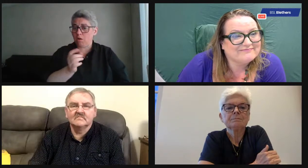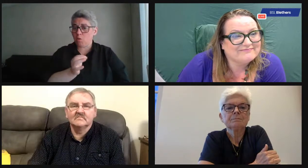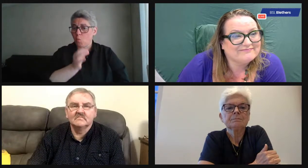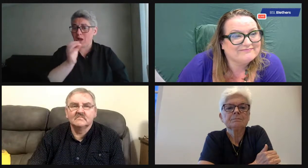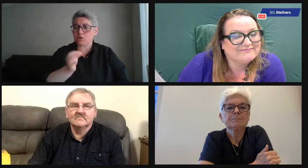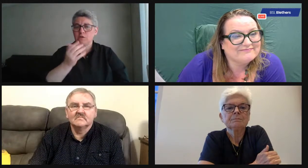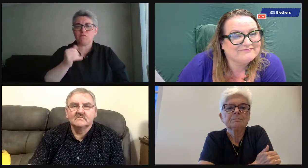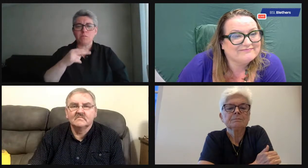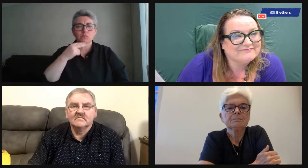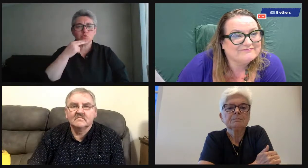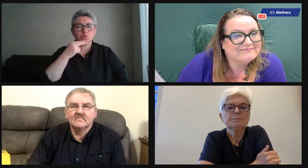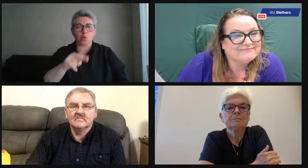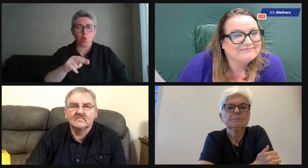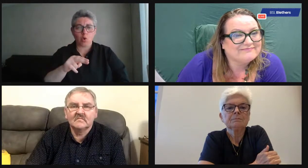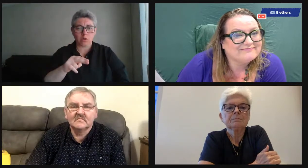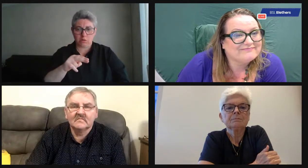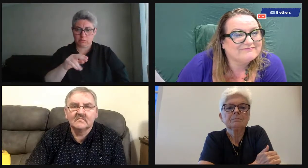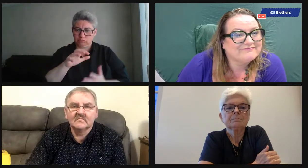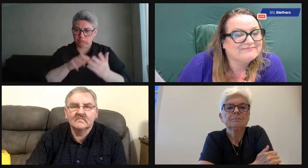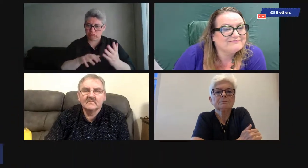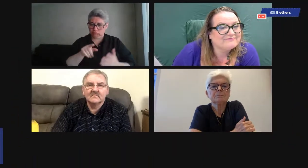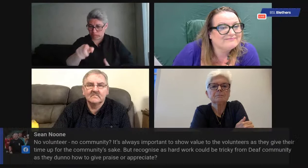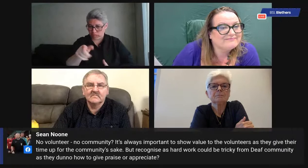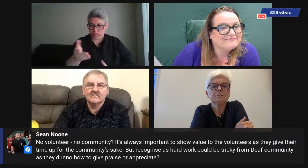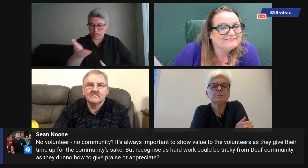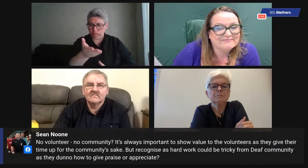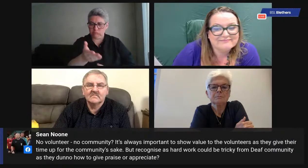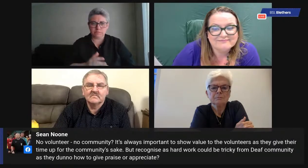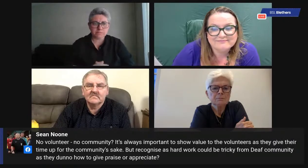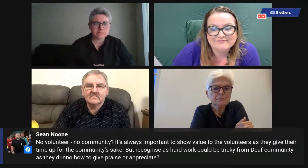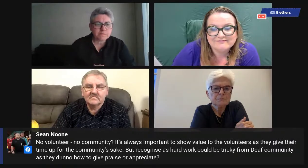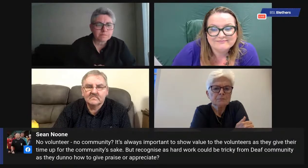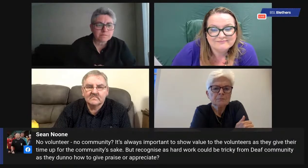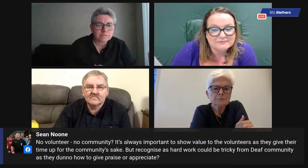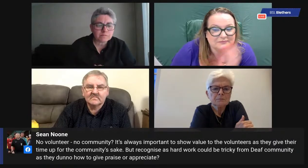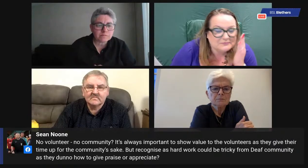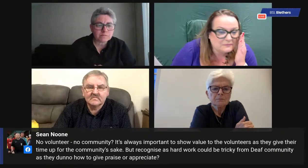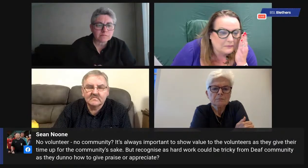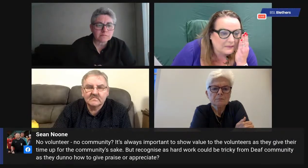We do have one more question from Sean Noon.